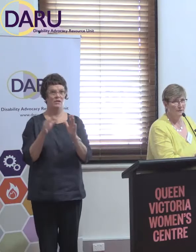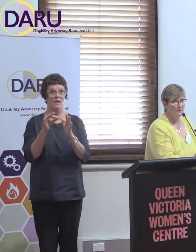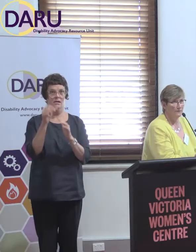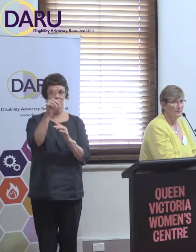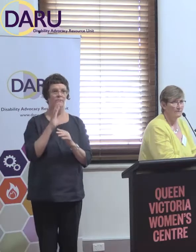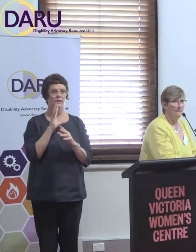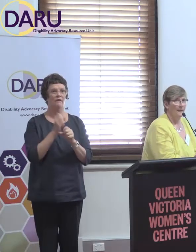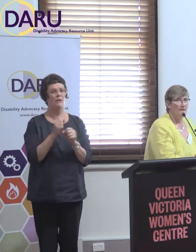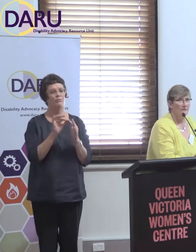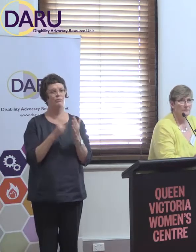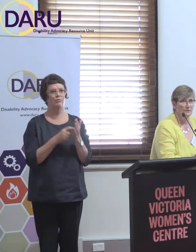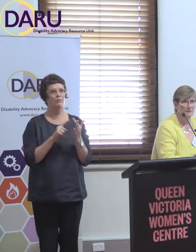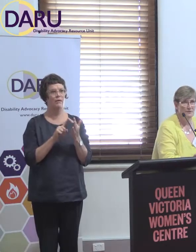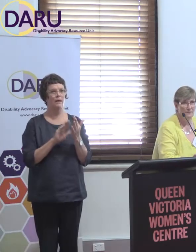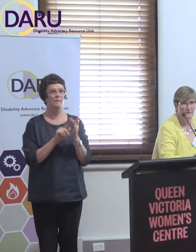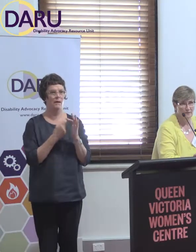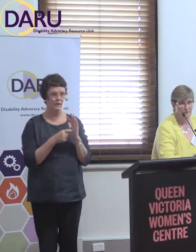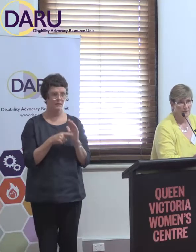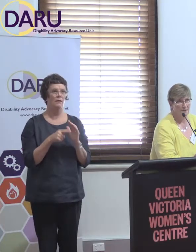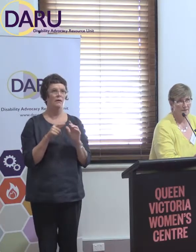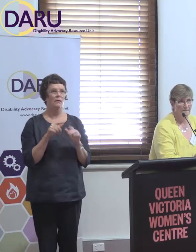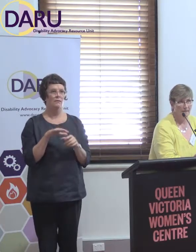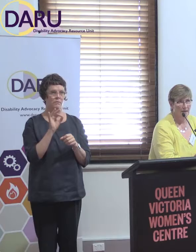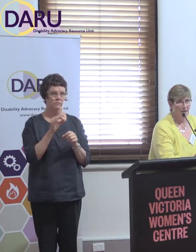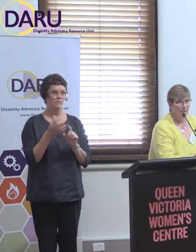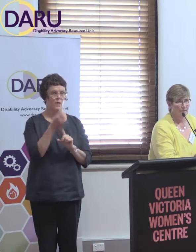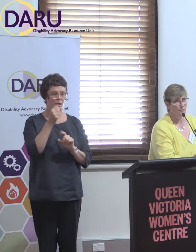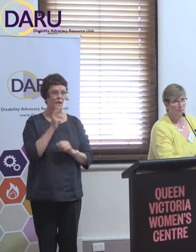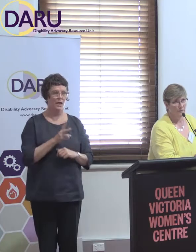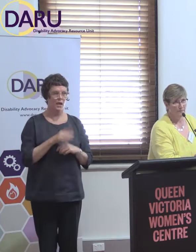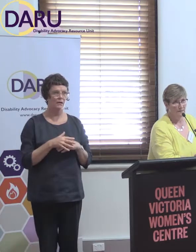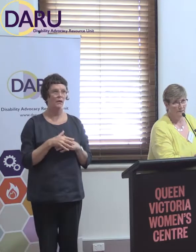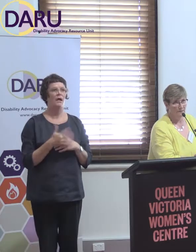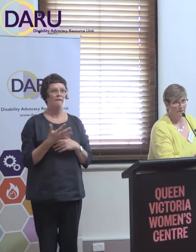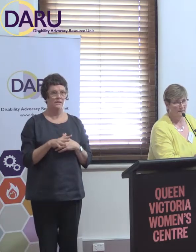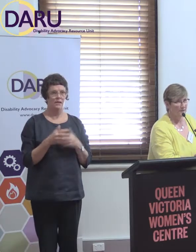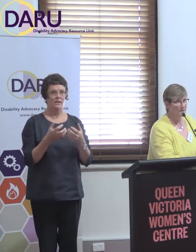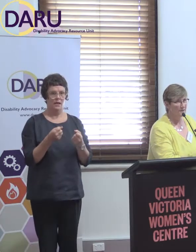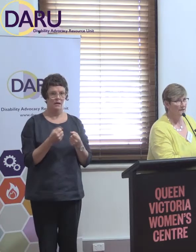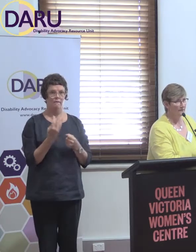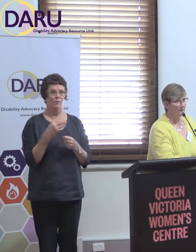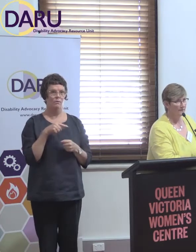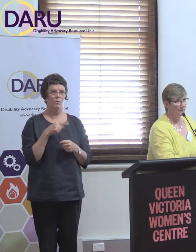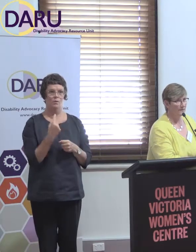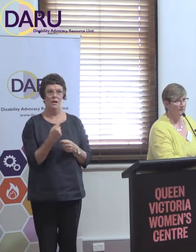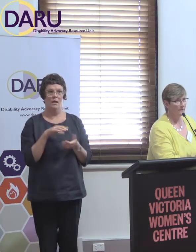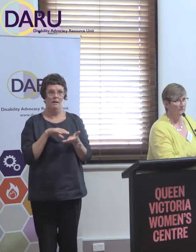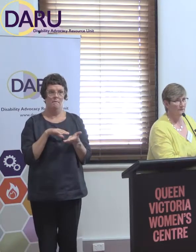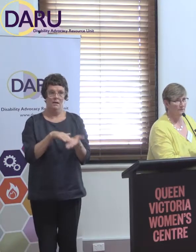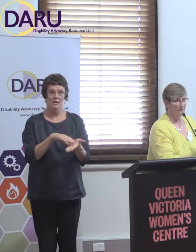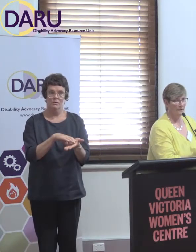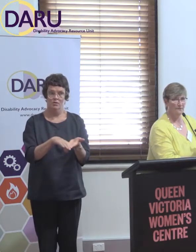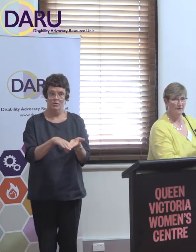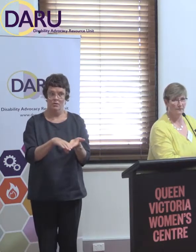get an election promise out of her to continue advocacy funding for 4.1 million. It's not entirely clear what that'll